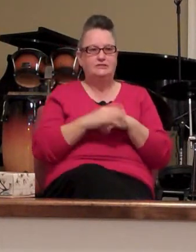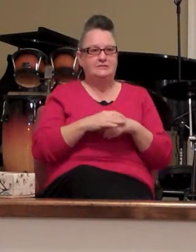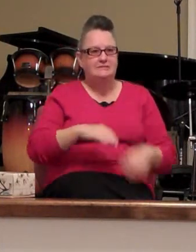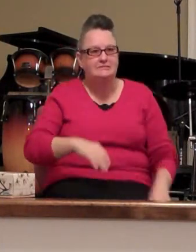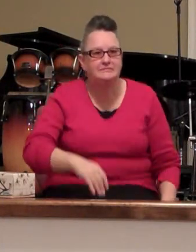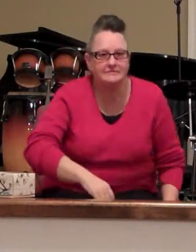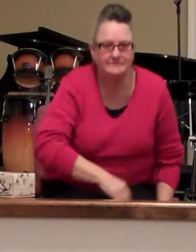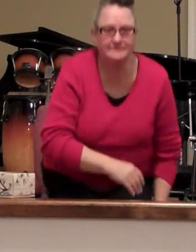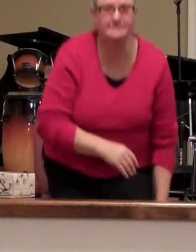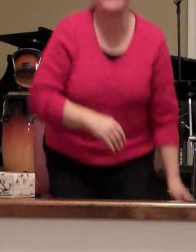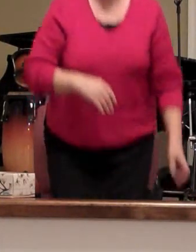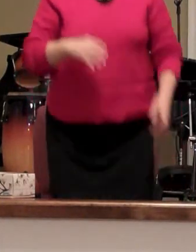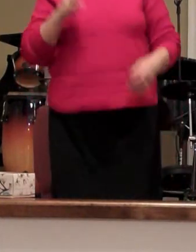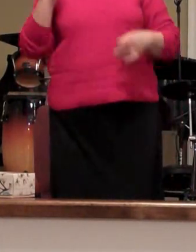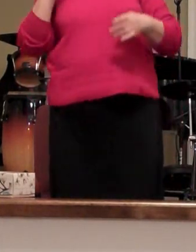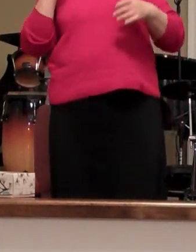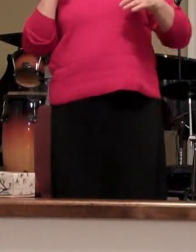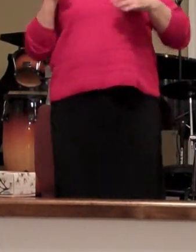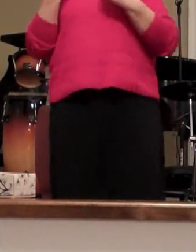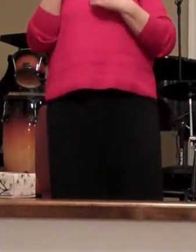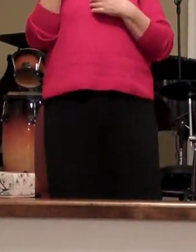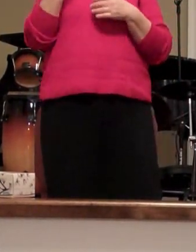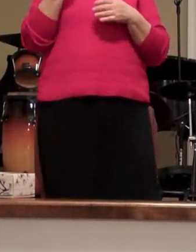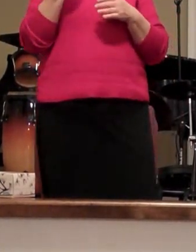Mark 13 verse 34 Mark through 37